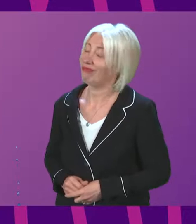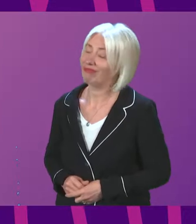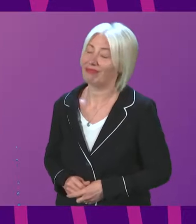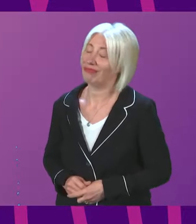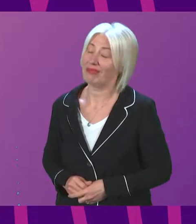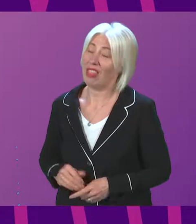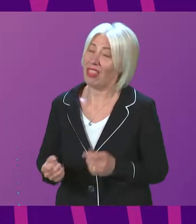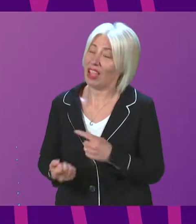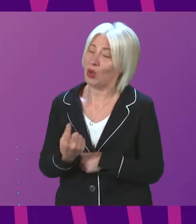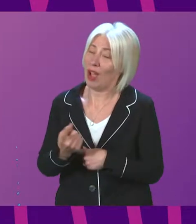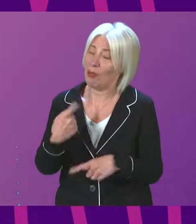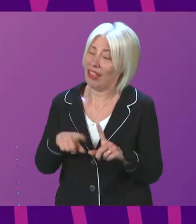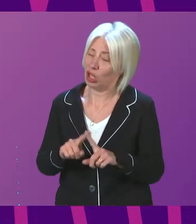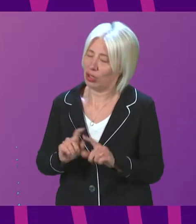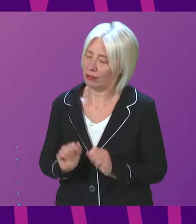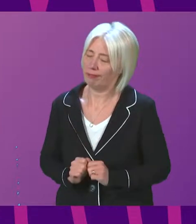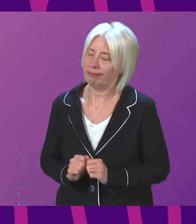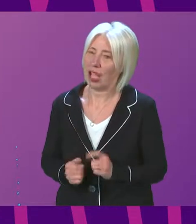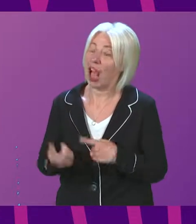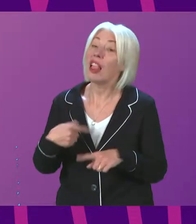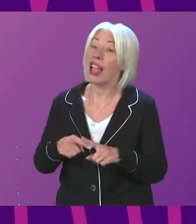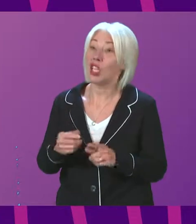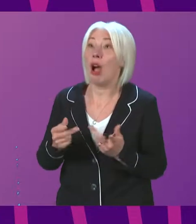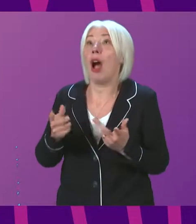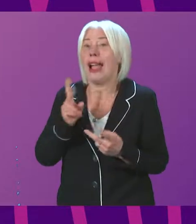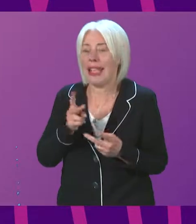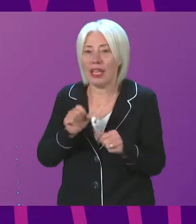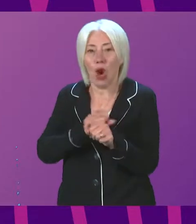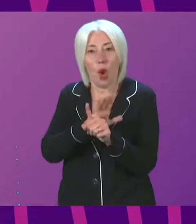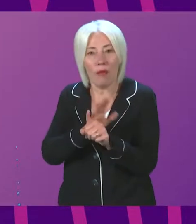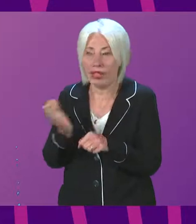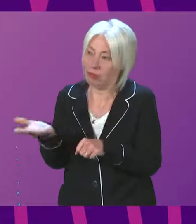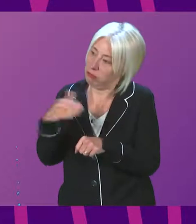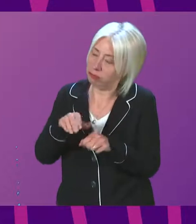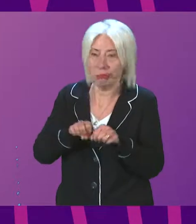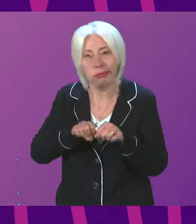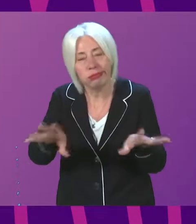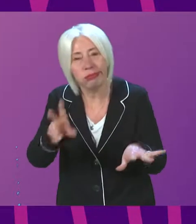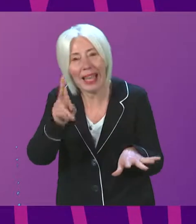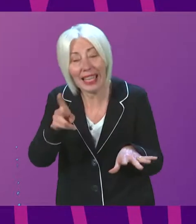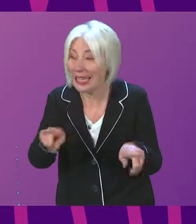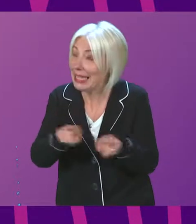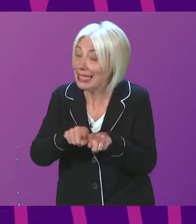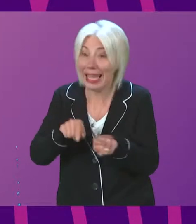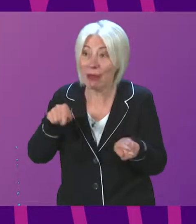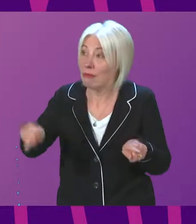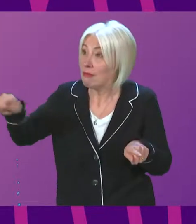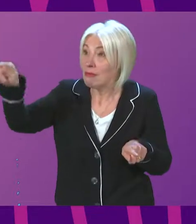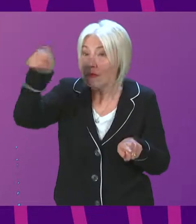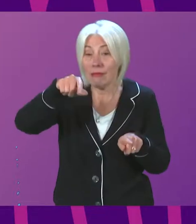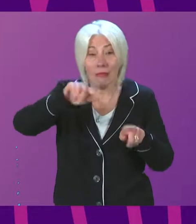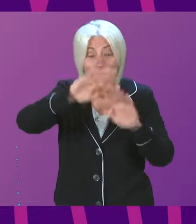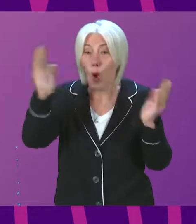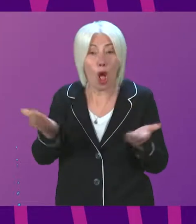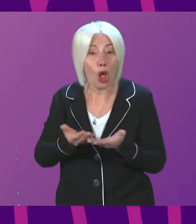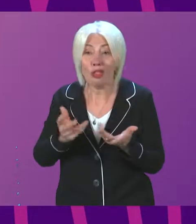we did last year. What happened last year is that we had further waves of the COVID pandemic, similar to countries across the world.